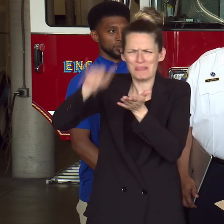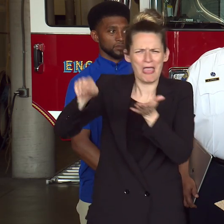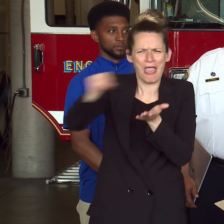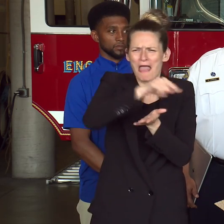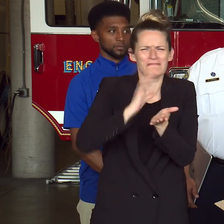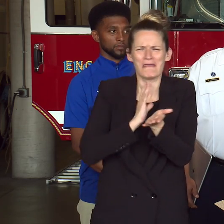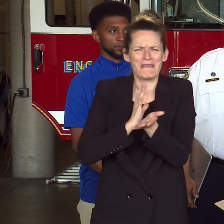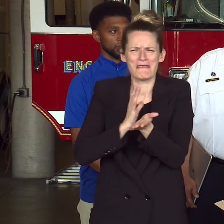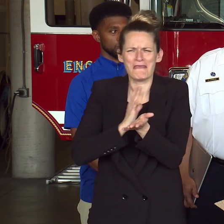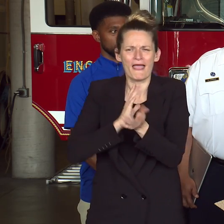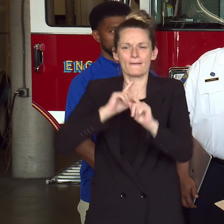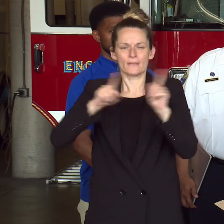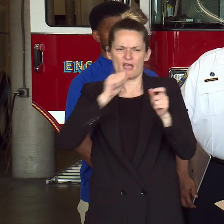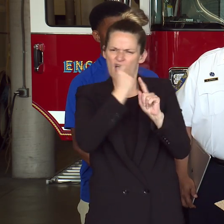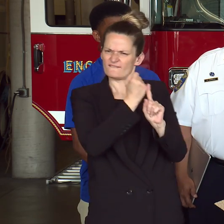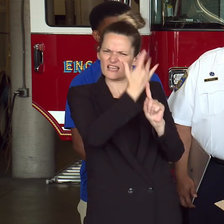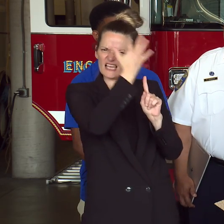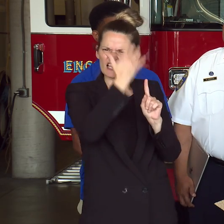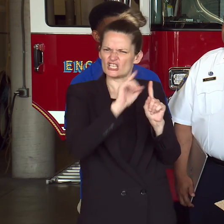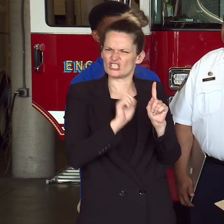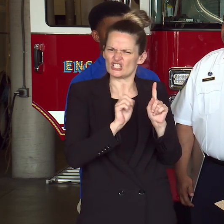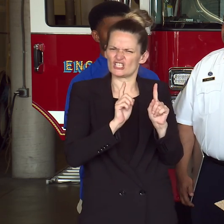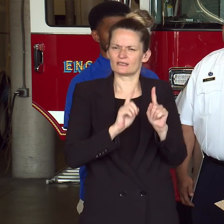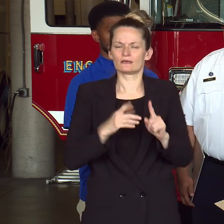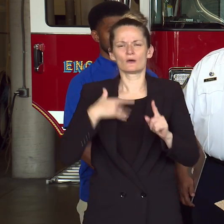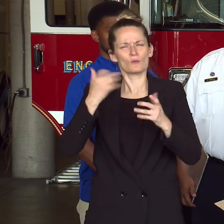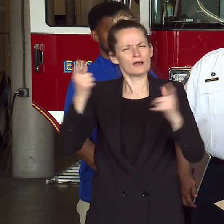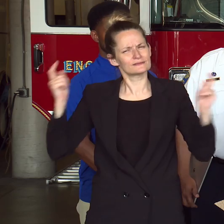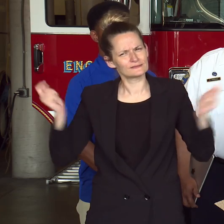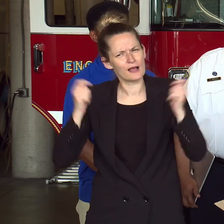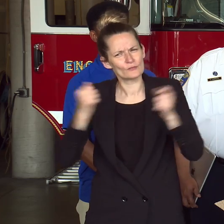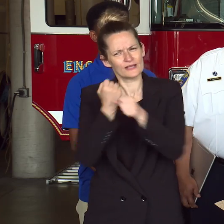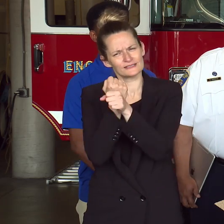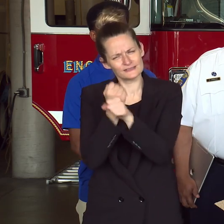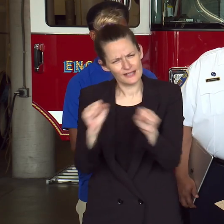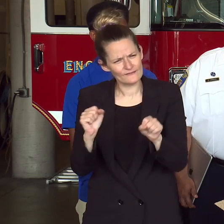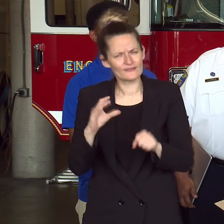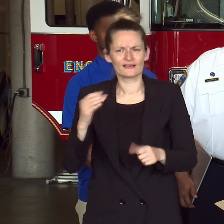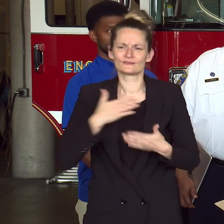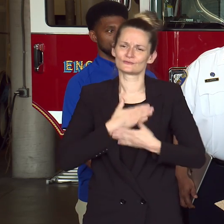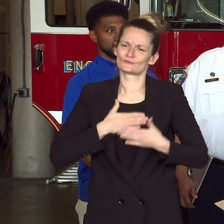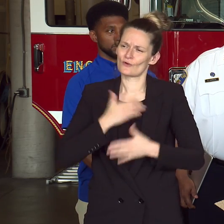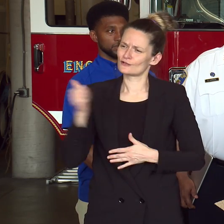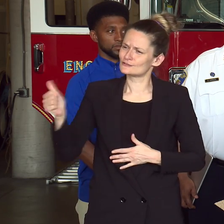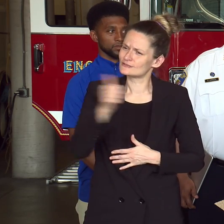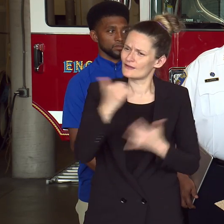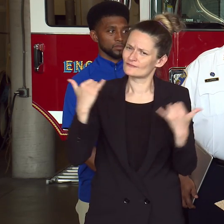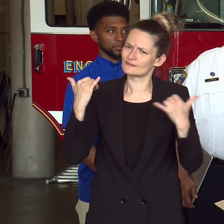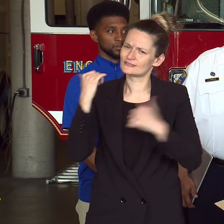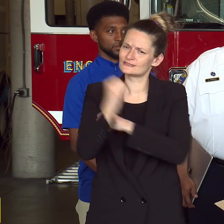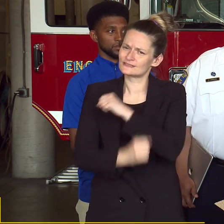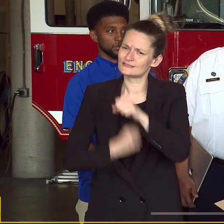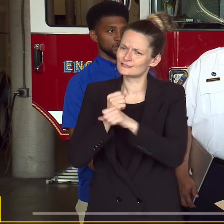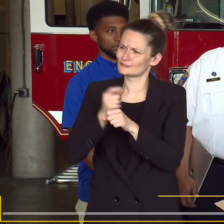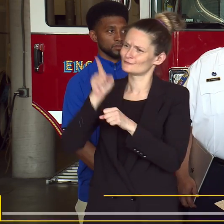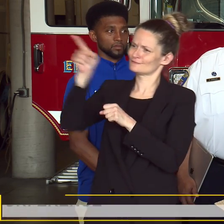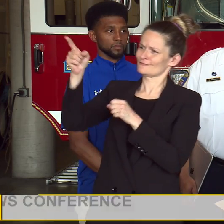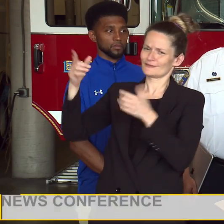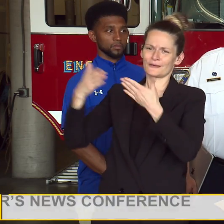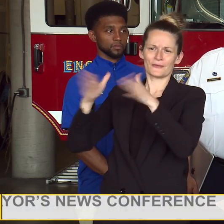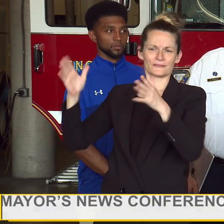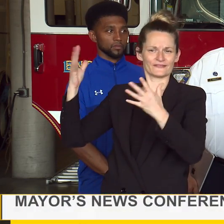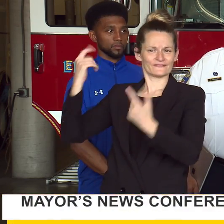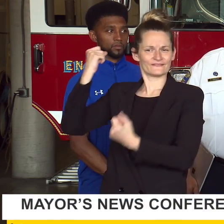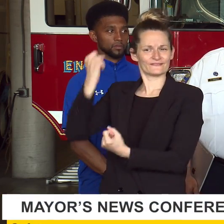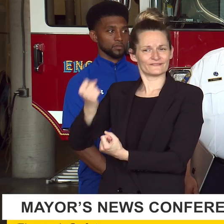you celebrate safely and enjoy yourself this year during the fireworks and during the 4th of July.